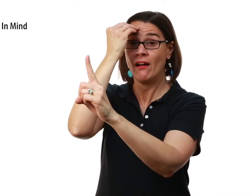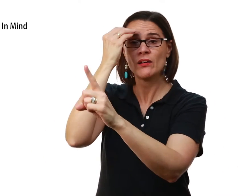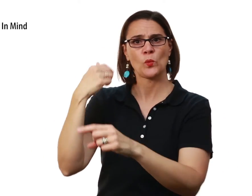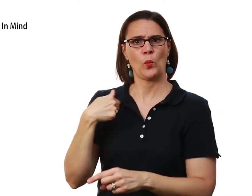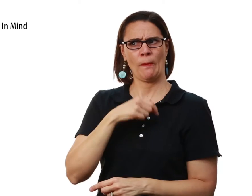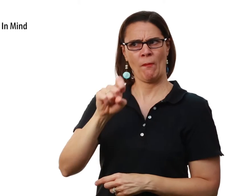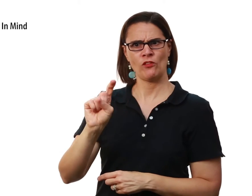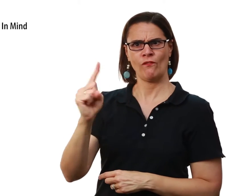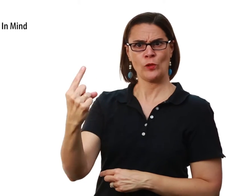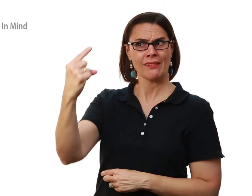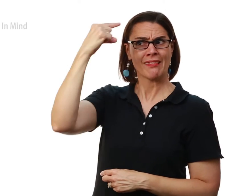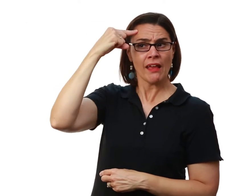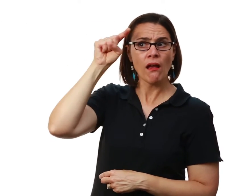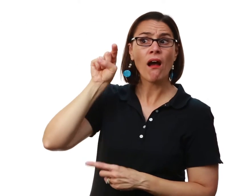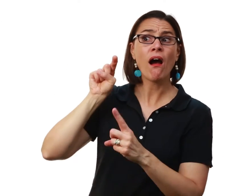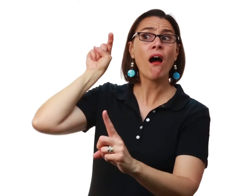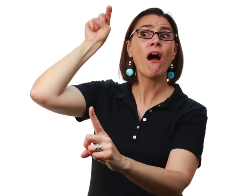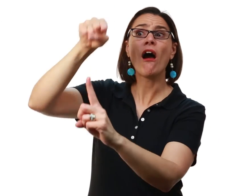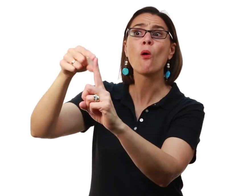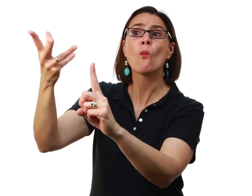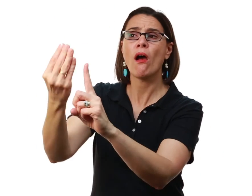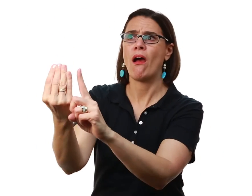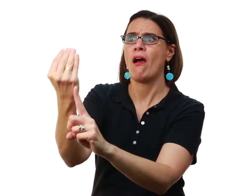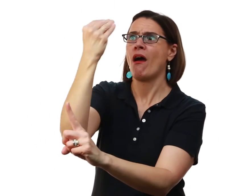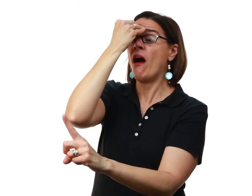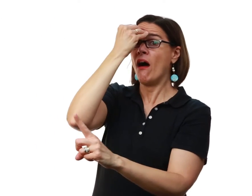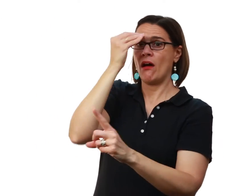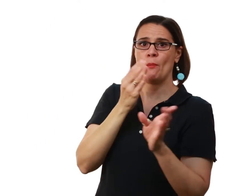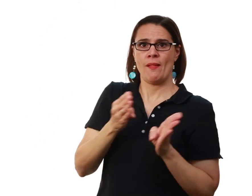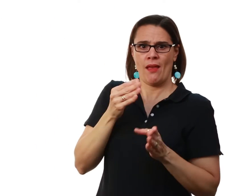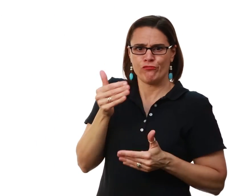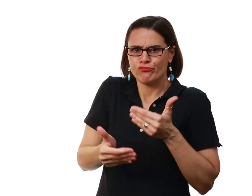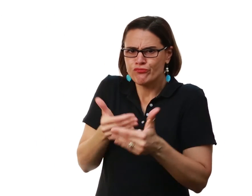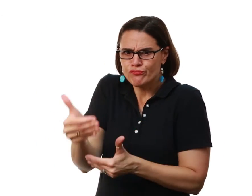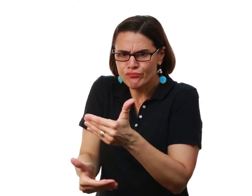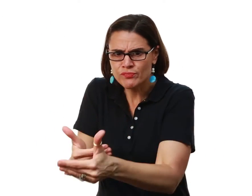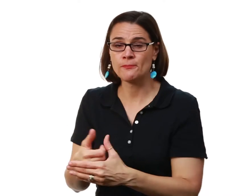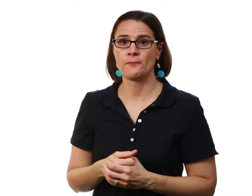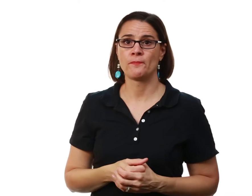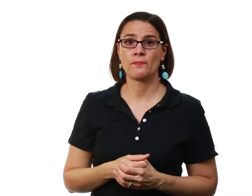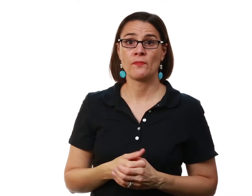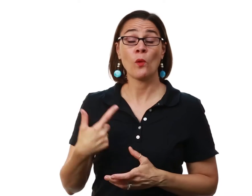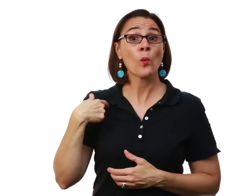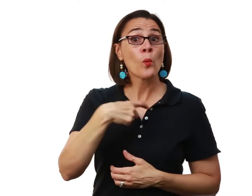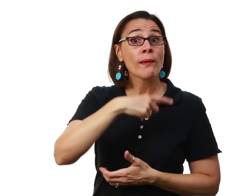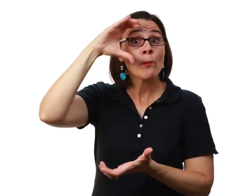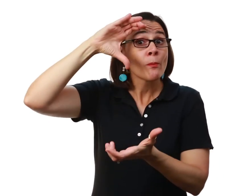We must first think of our end goal and keep that in the forefront of our mind as we move forward We